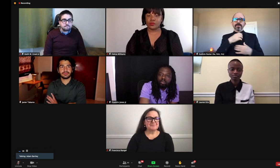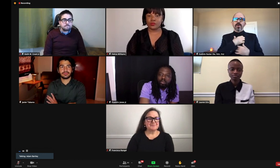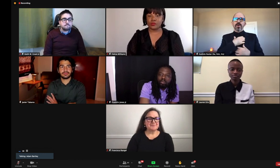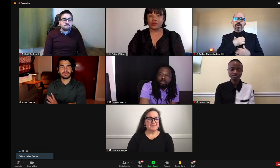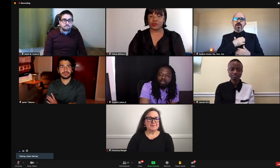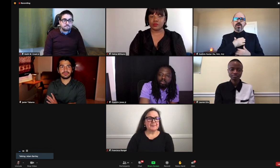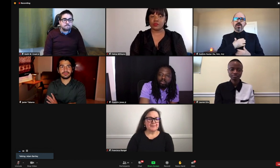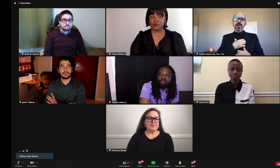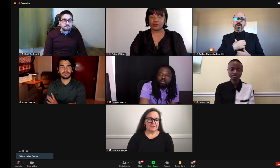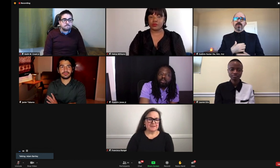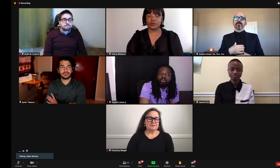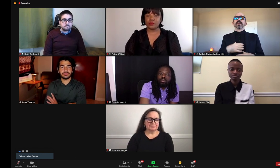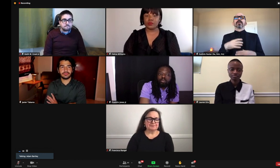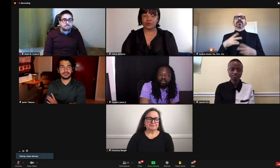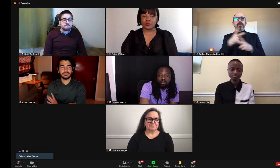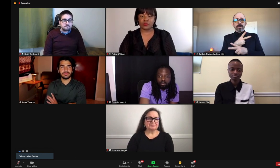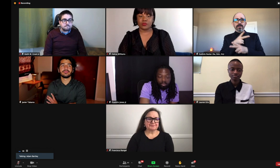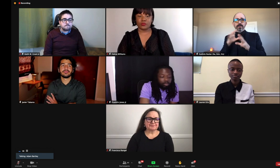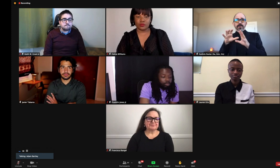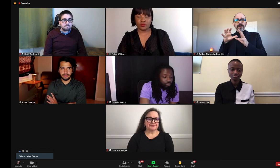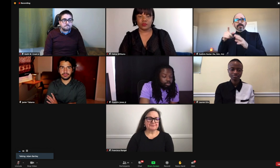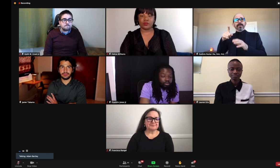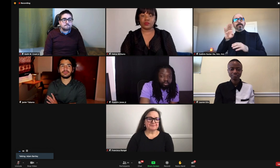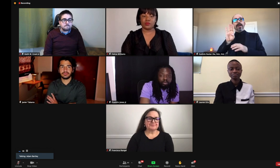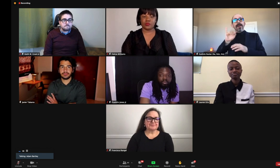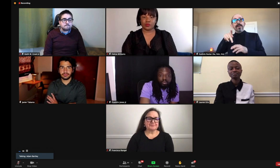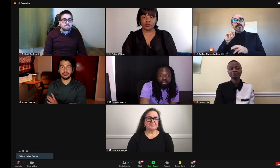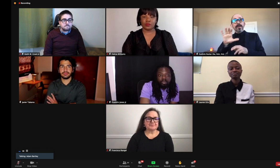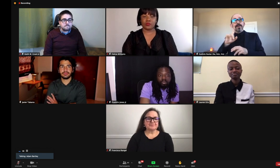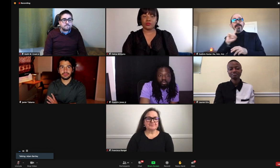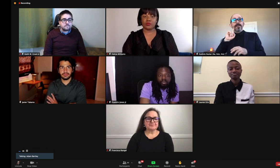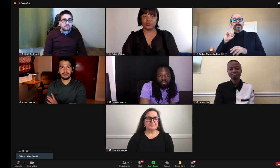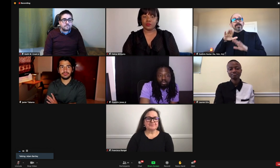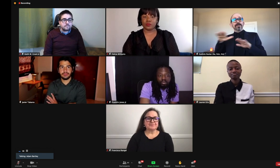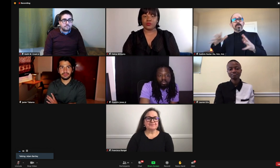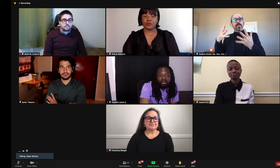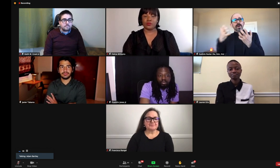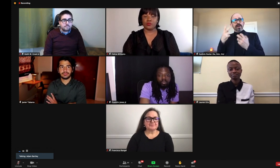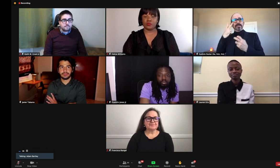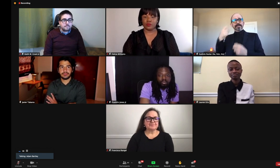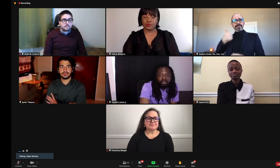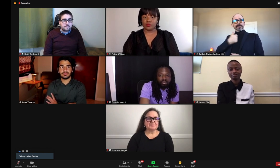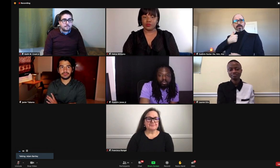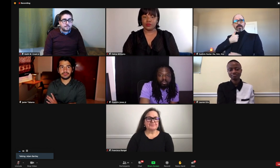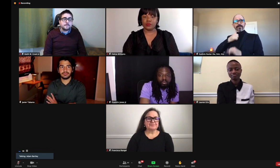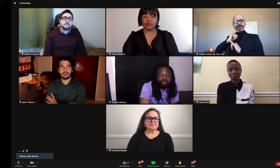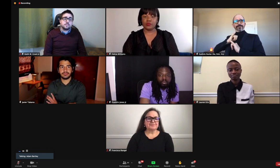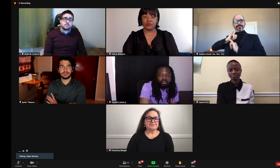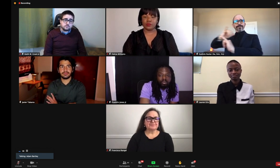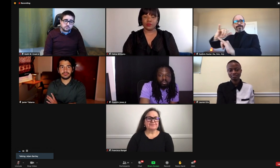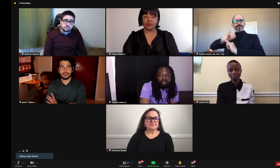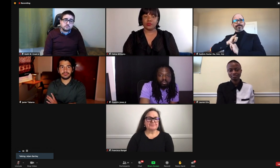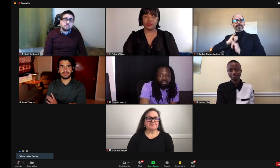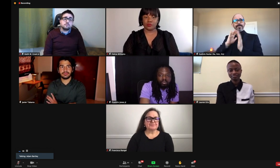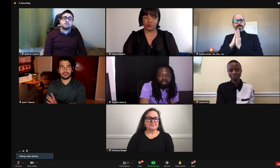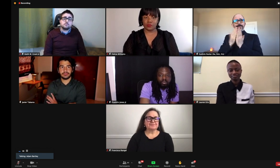there that is needed by these deaf children who are just really thirsty to find